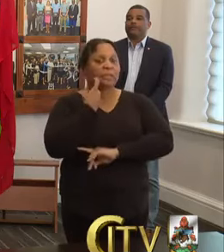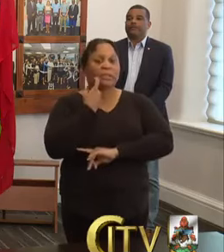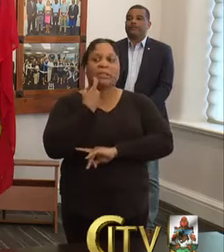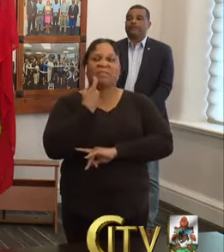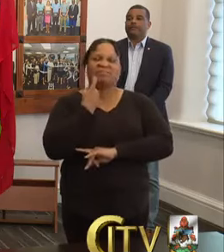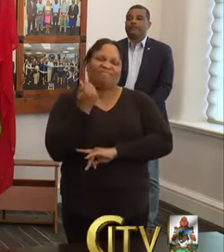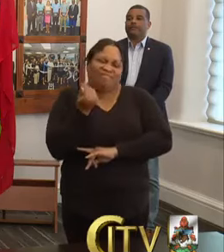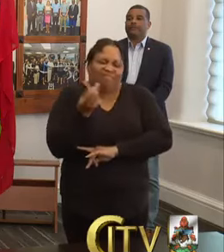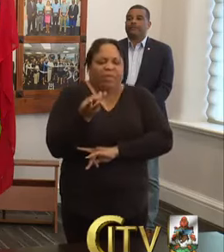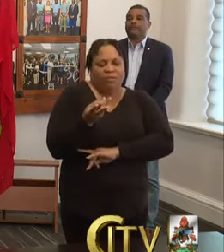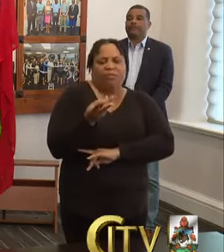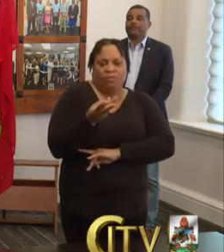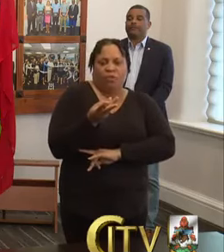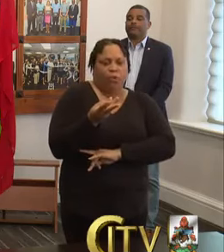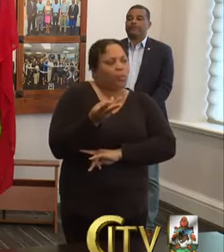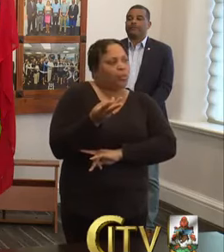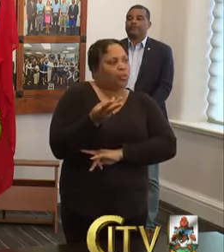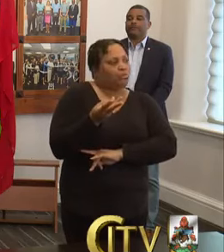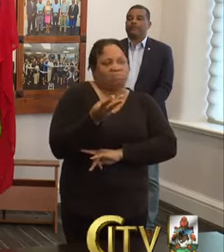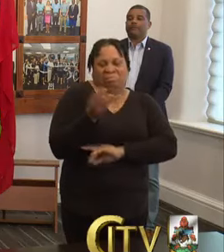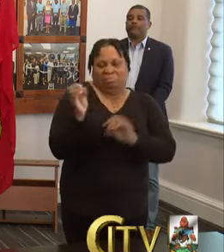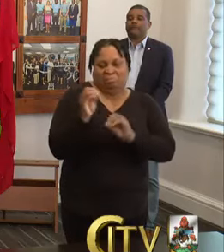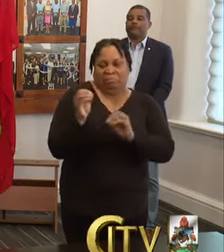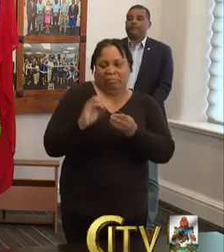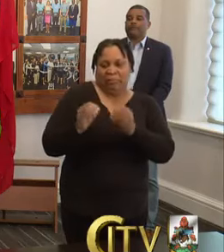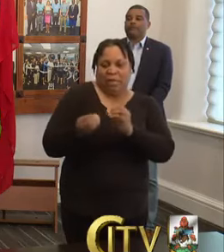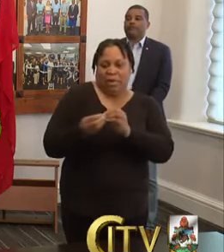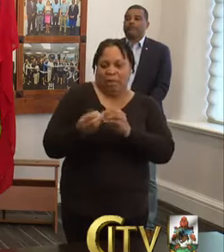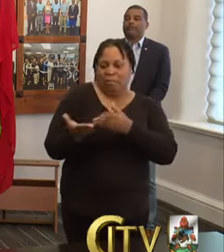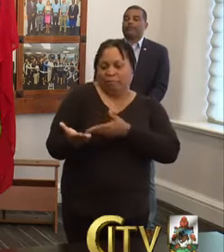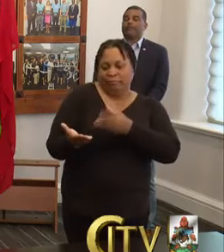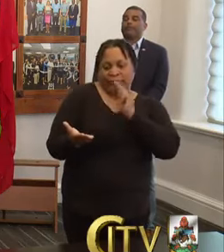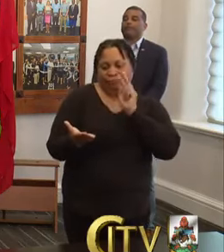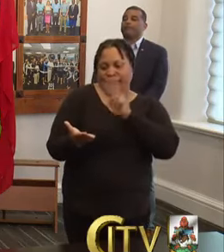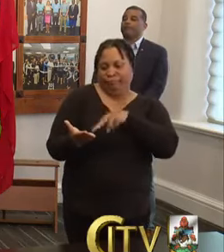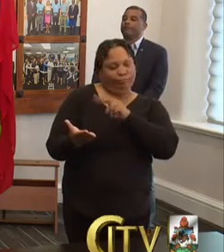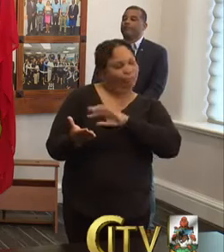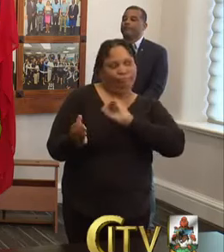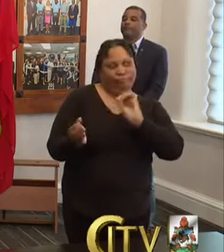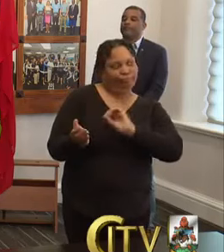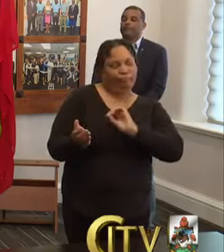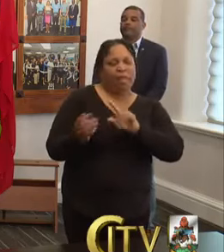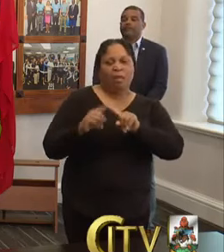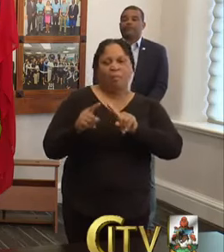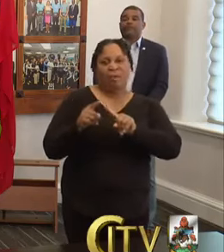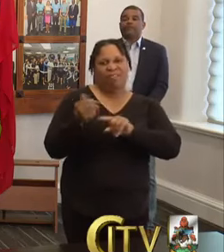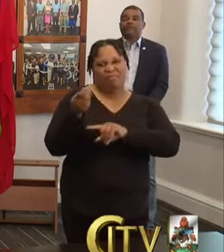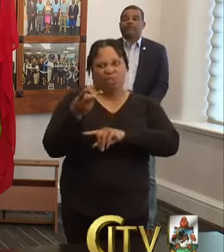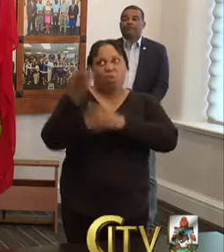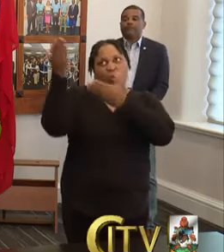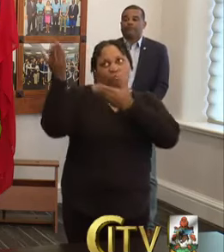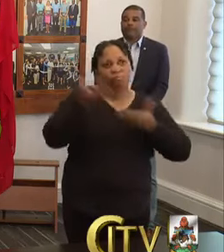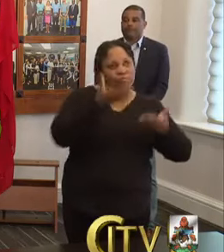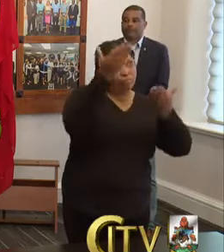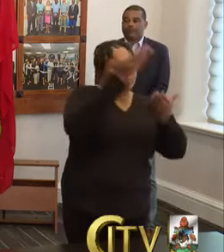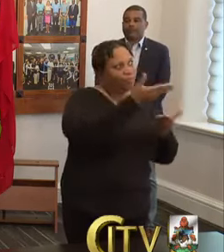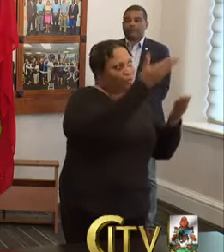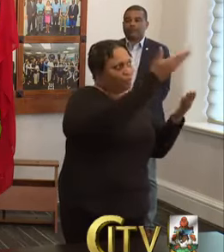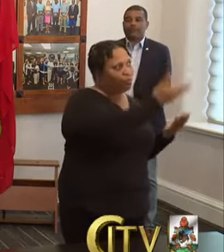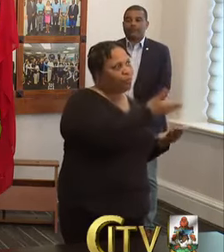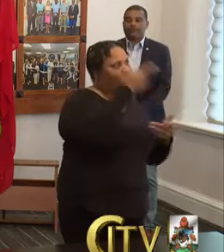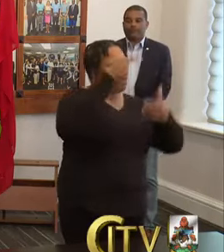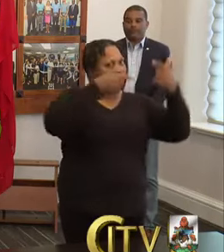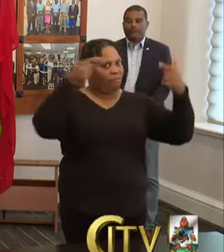Only a few of those, I don't have the number in front me, but the Premier indicated, majority of those were imported from various flights